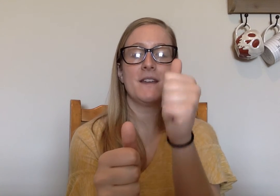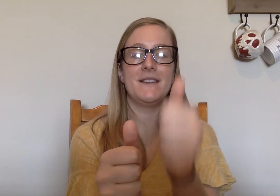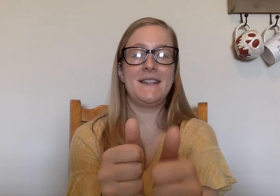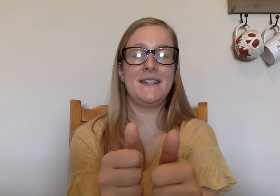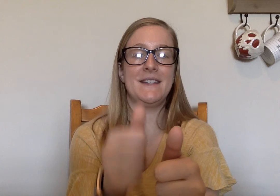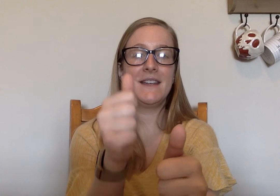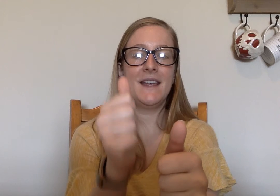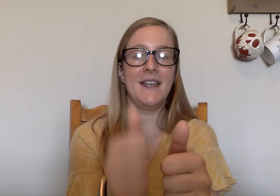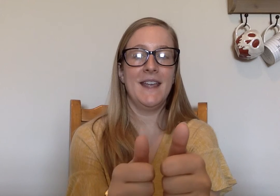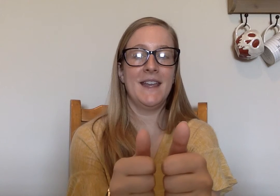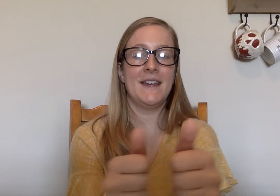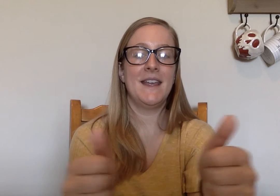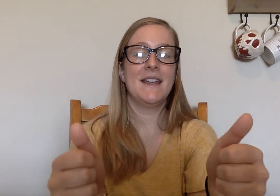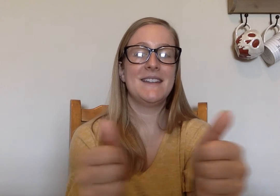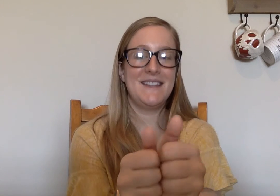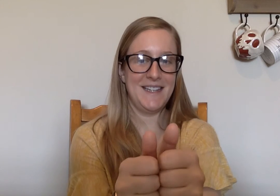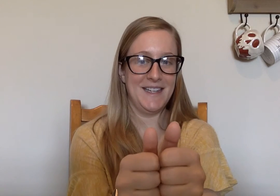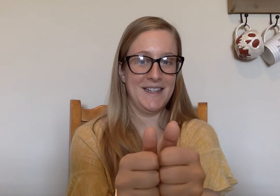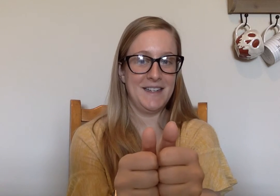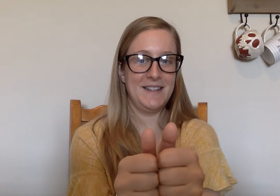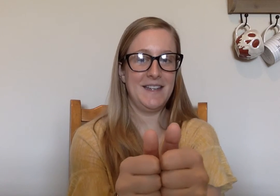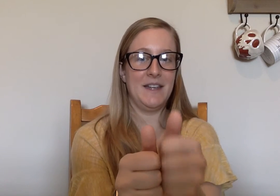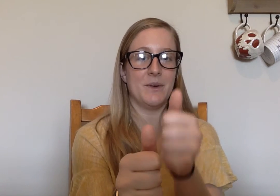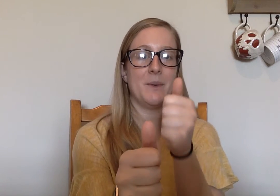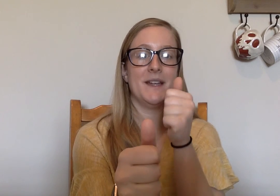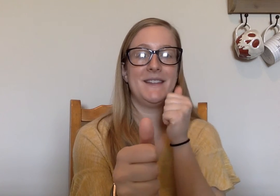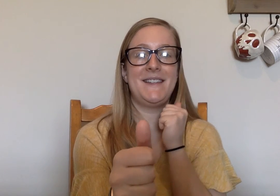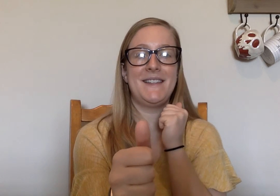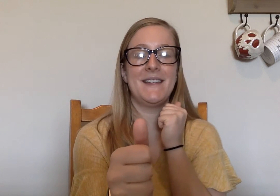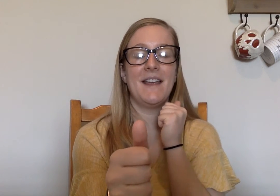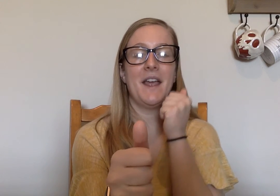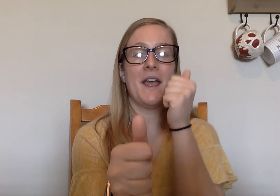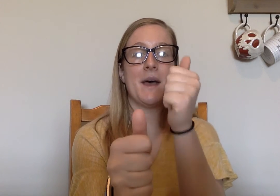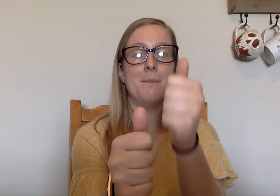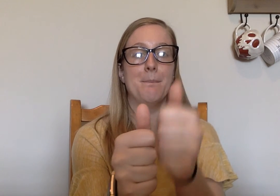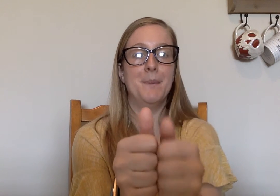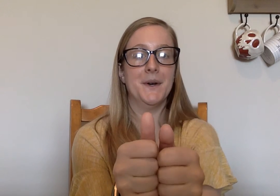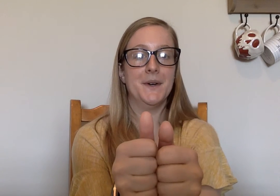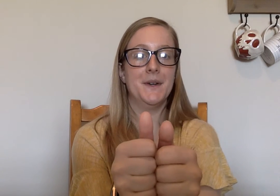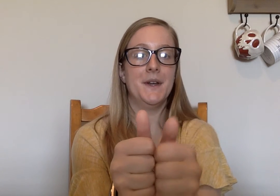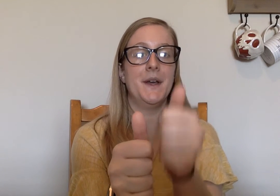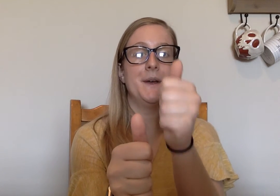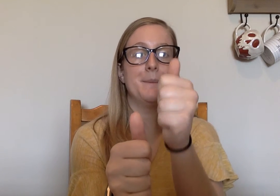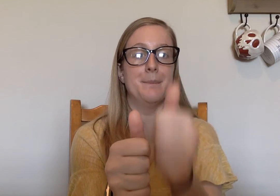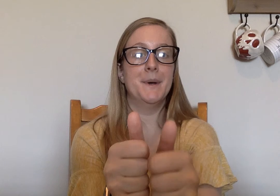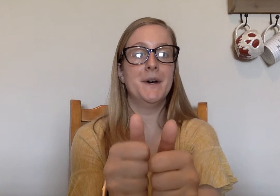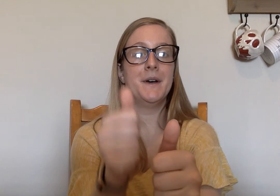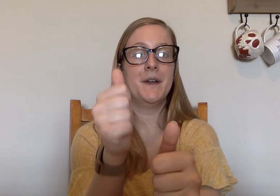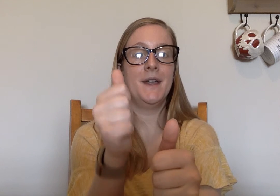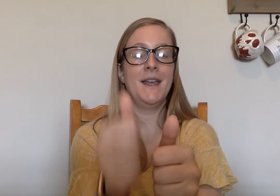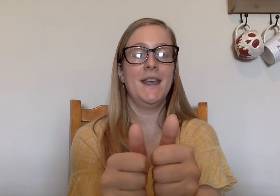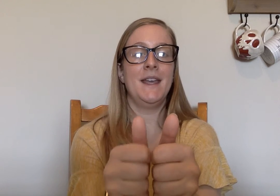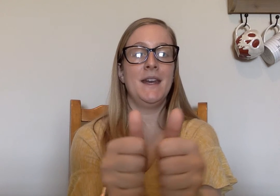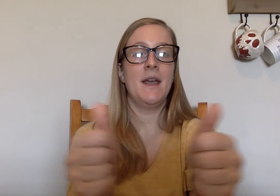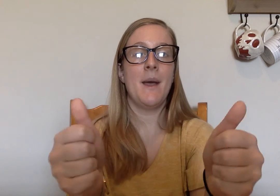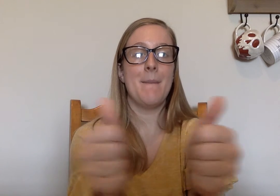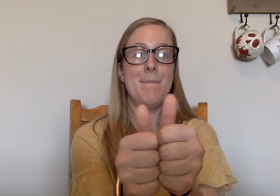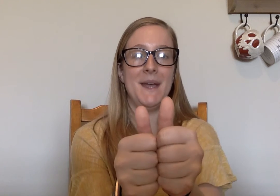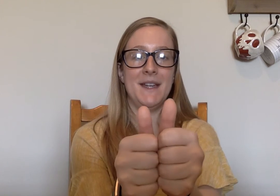T. N. Tin. Take away T. Add B. B. N. Bin.